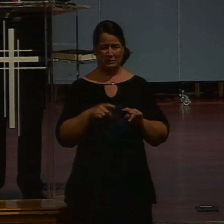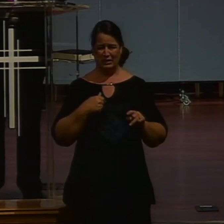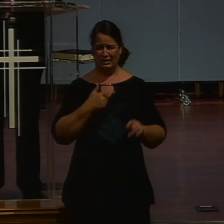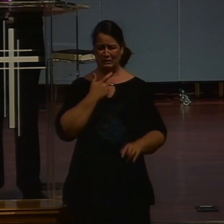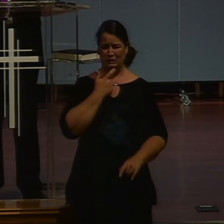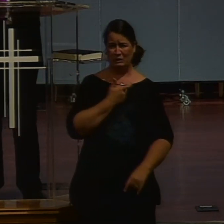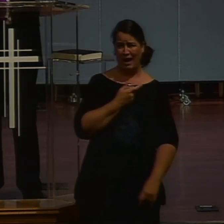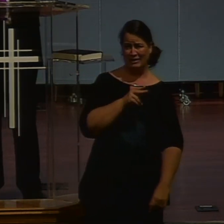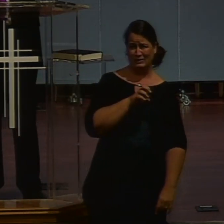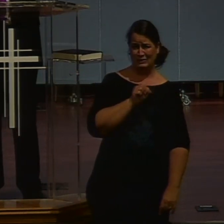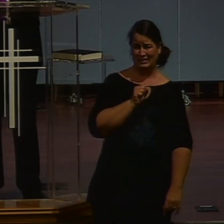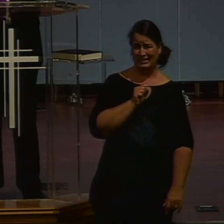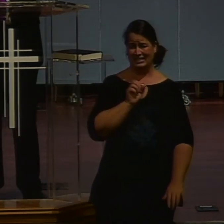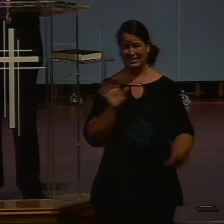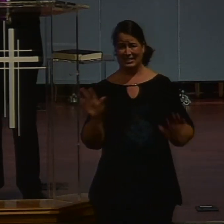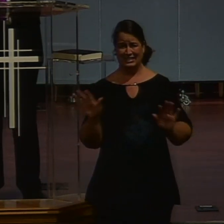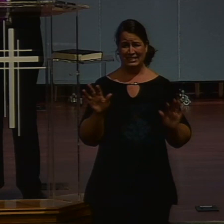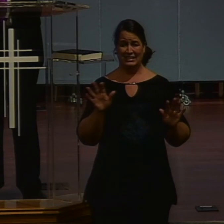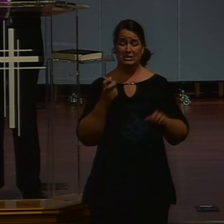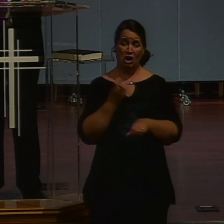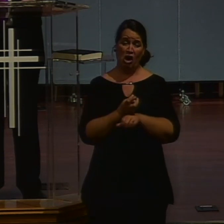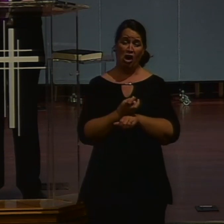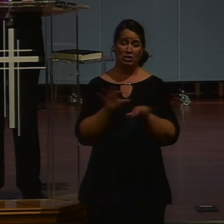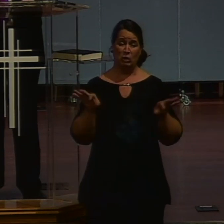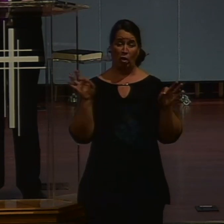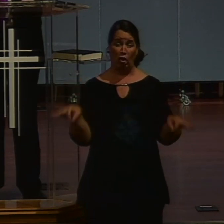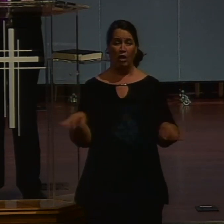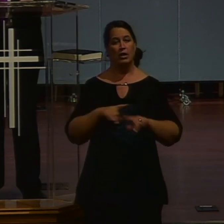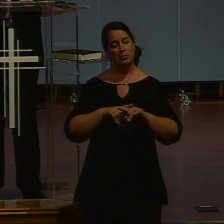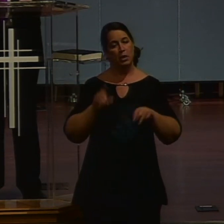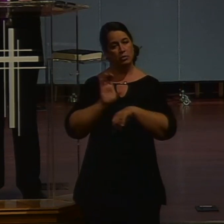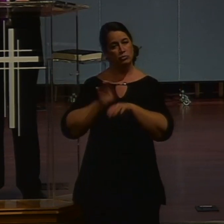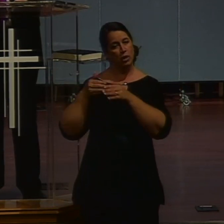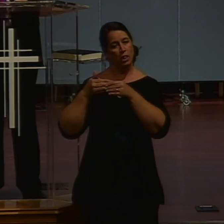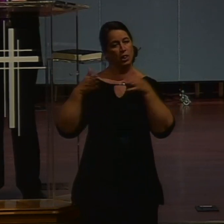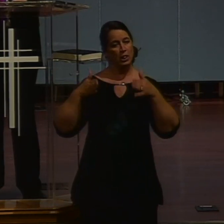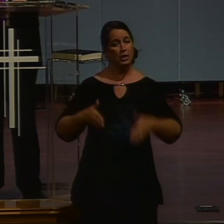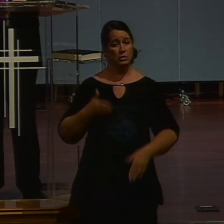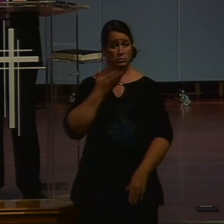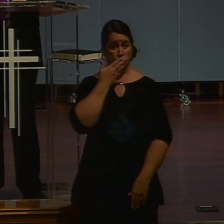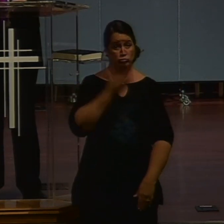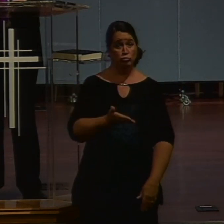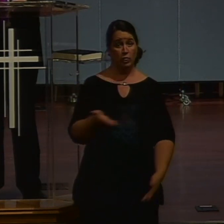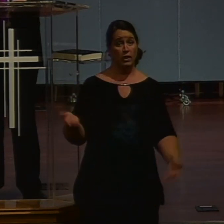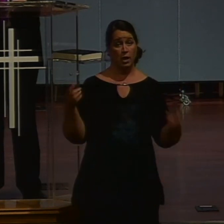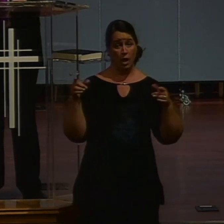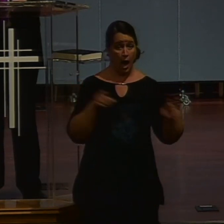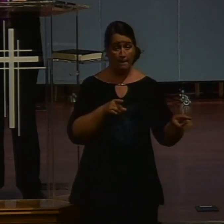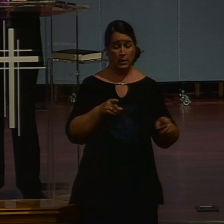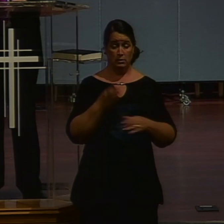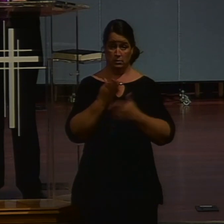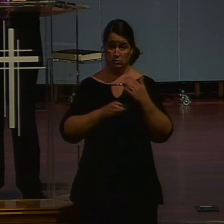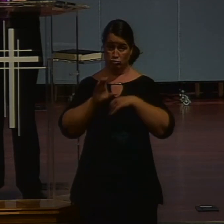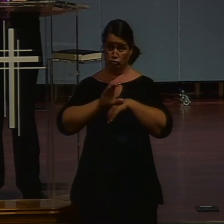a painful choice either way. But there are a lot of church leaders who are doing some good things and a lot of church leaders who are doing